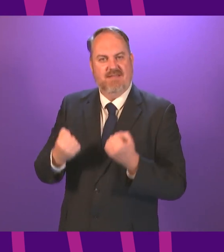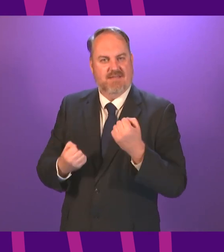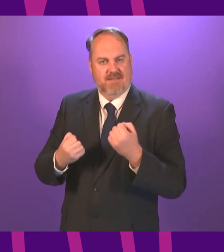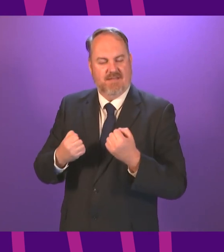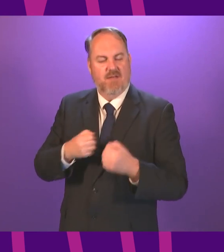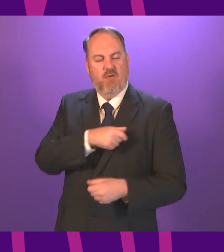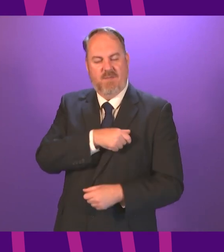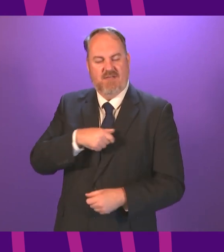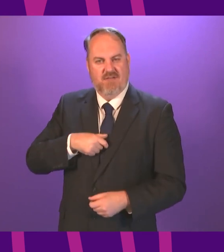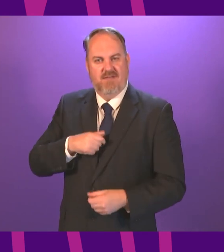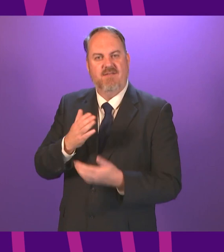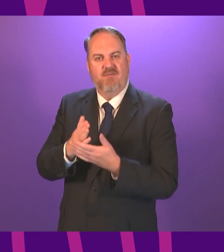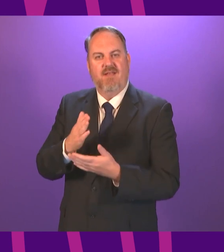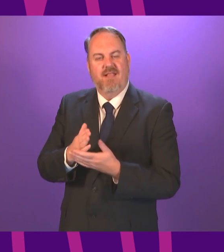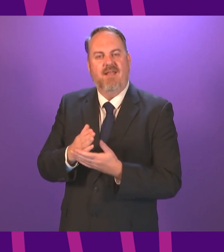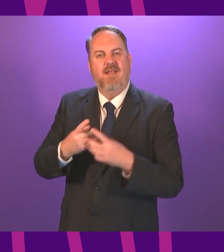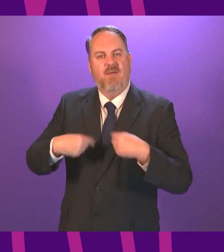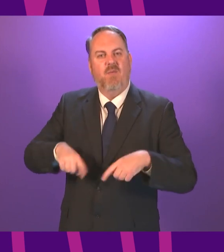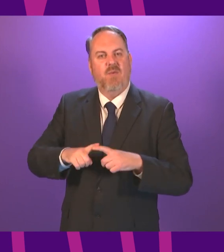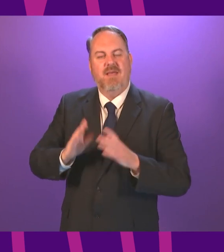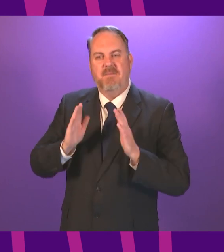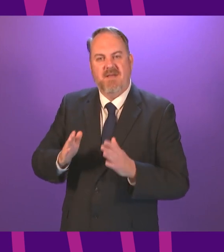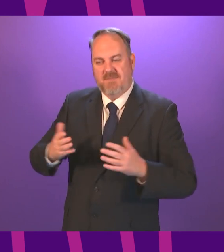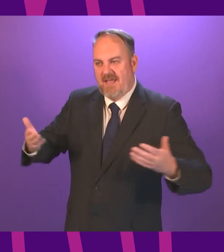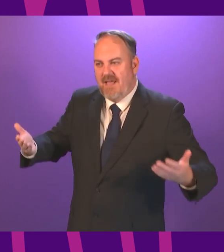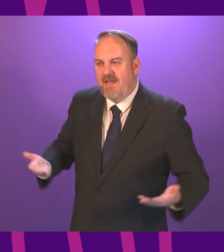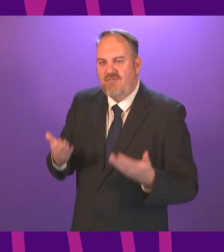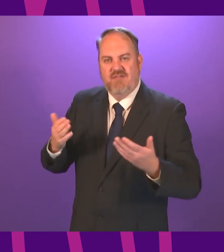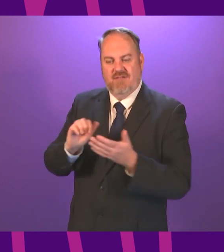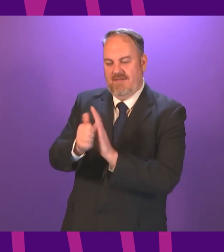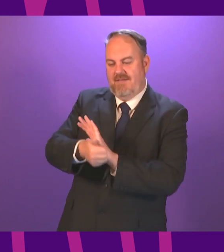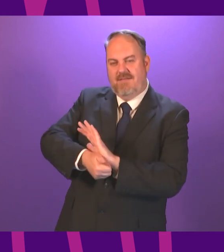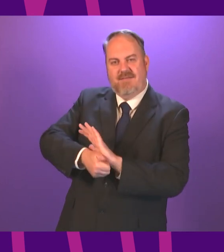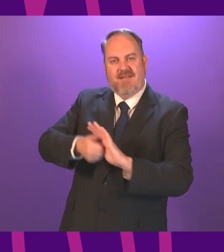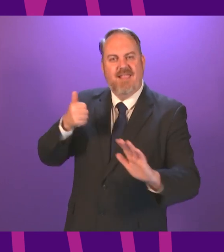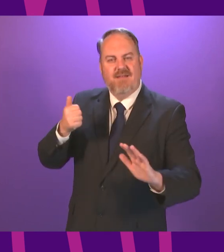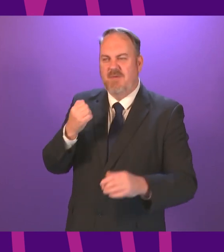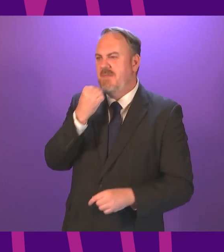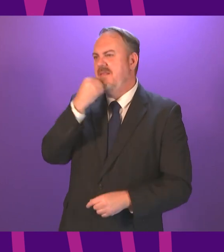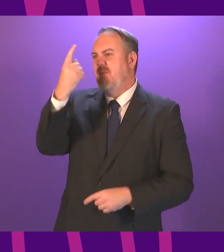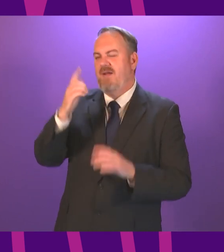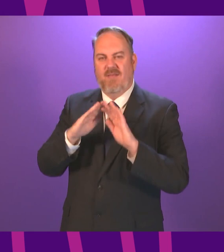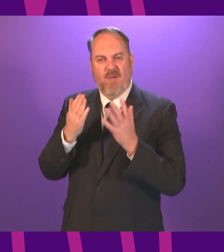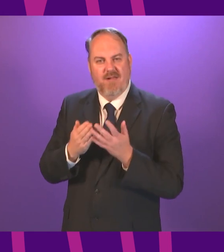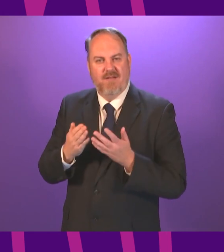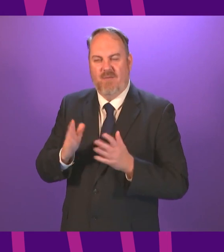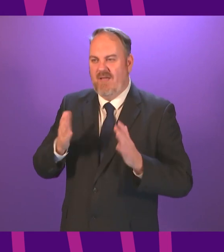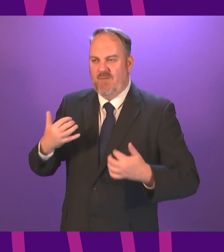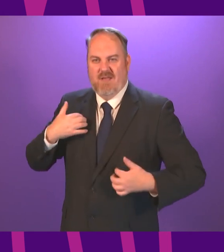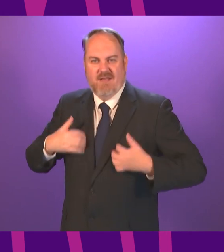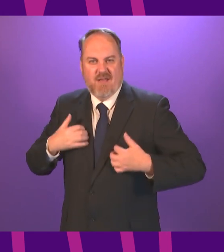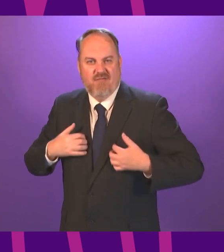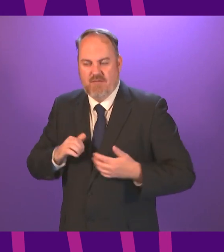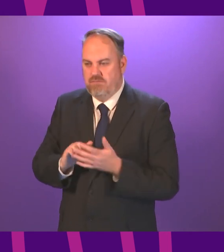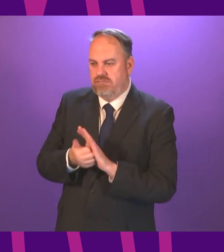must include becoming the most talent friendly country in the world we must become much more entrepreneurial in outlook